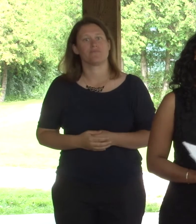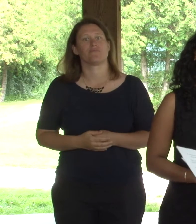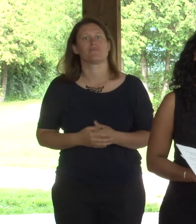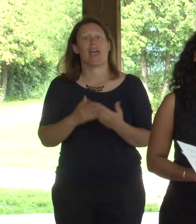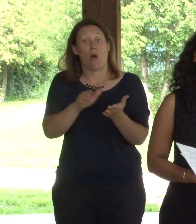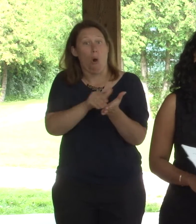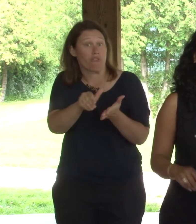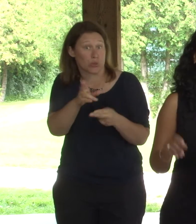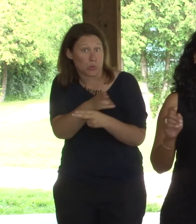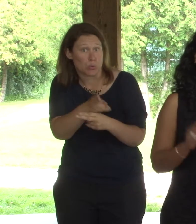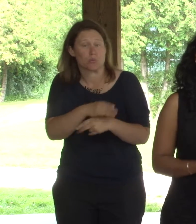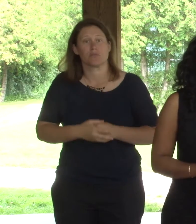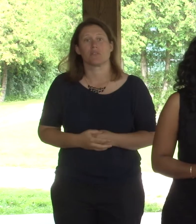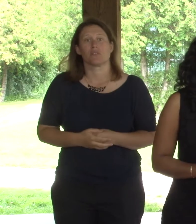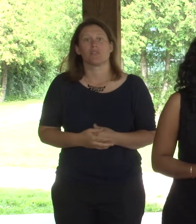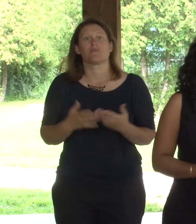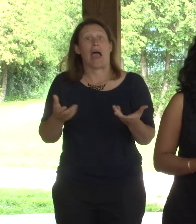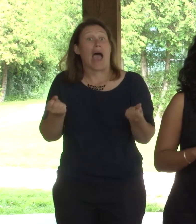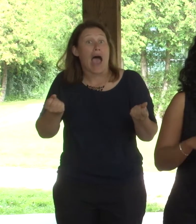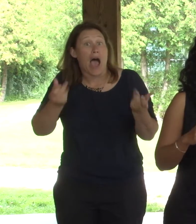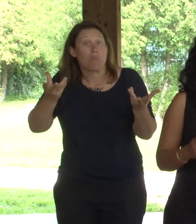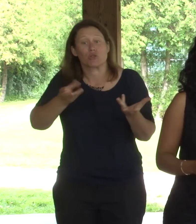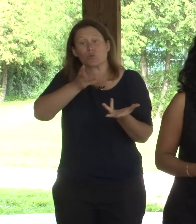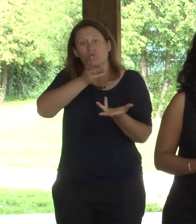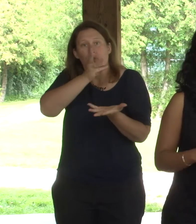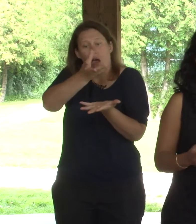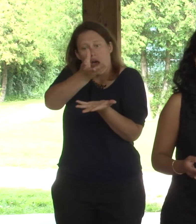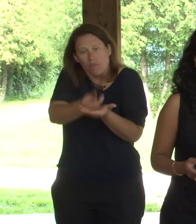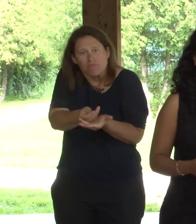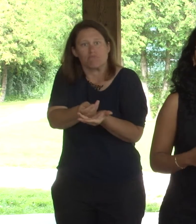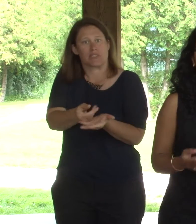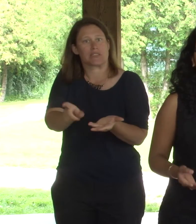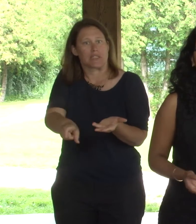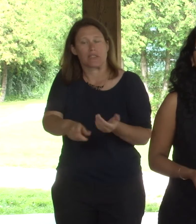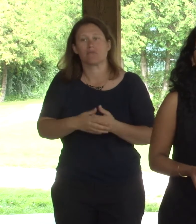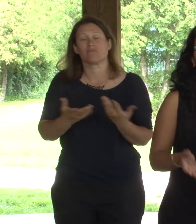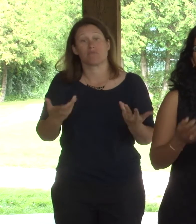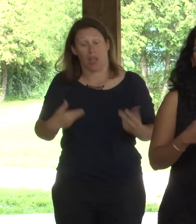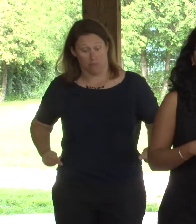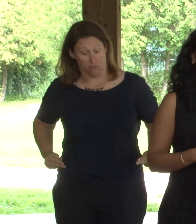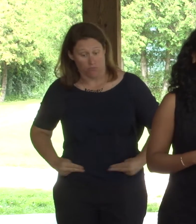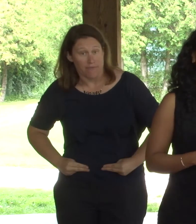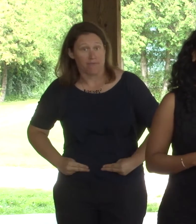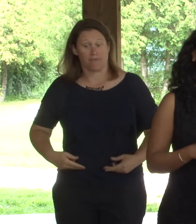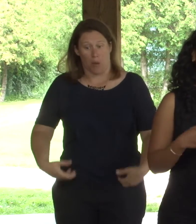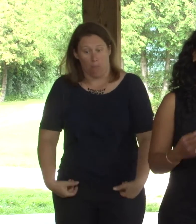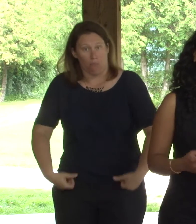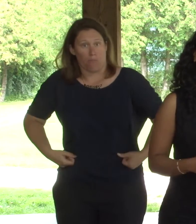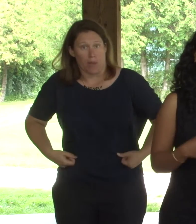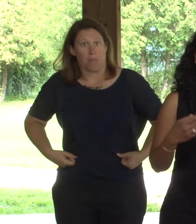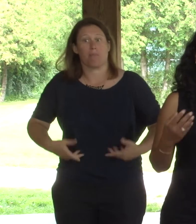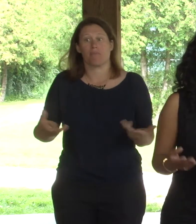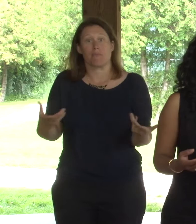incontinence do you require, what kind of product do you require, whether it's a brief, it's a pull-up, it's a pad, it's a light incontinence or